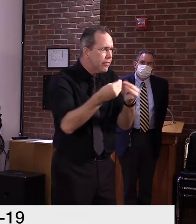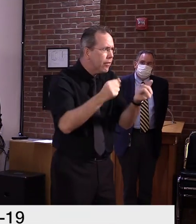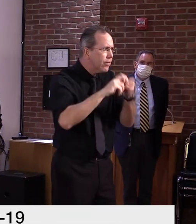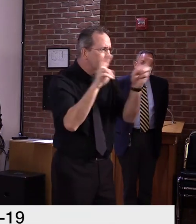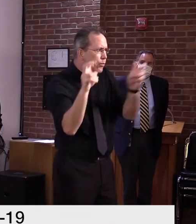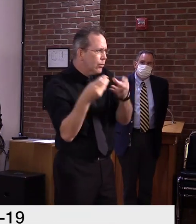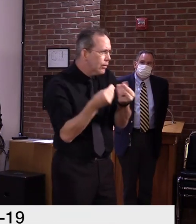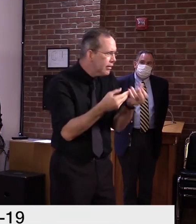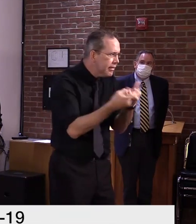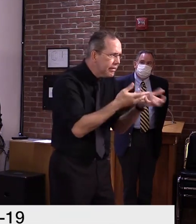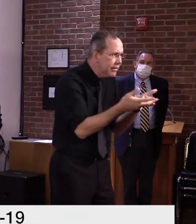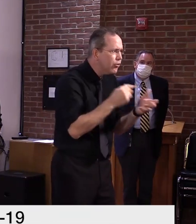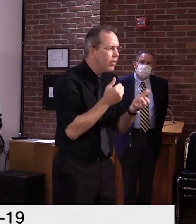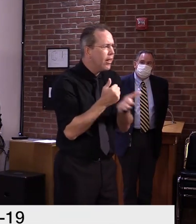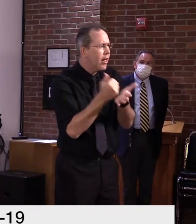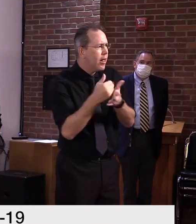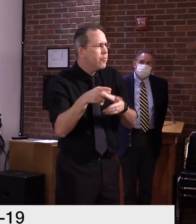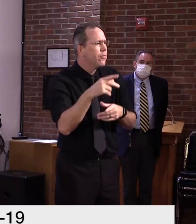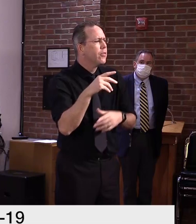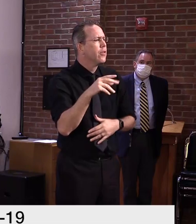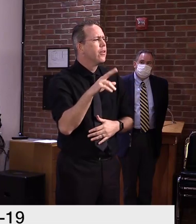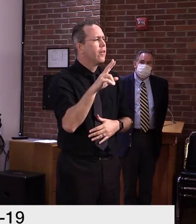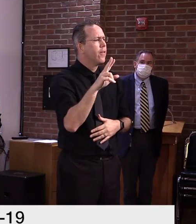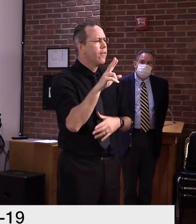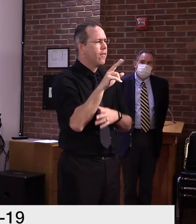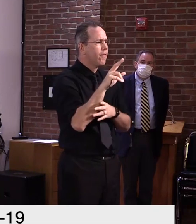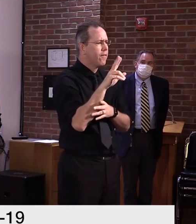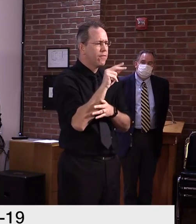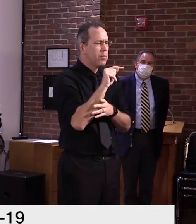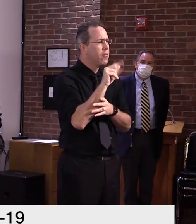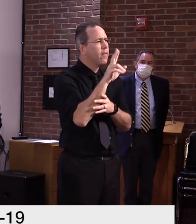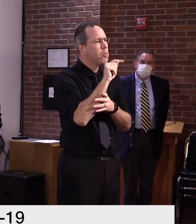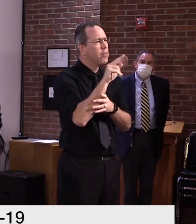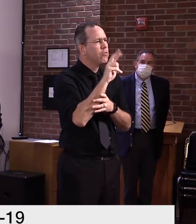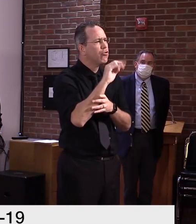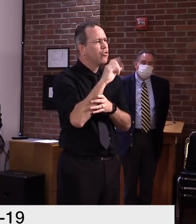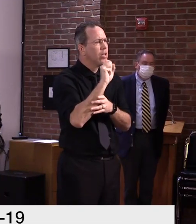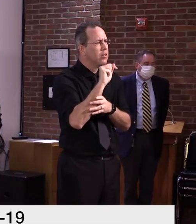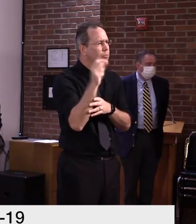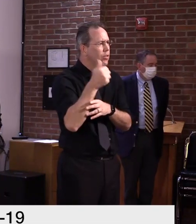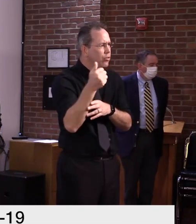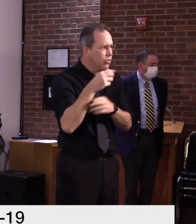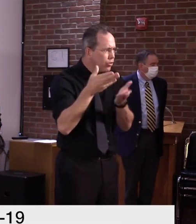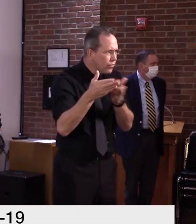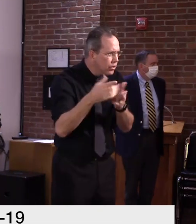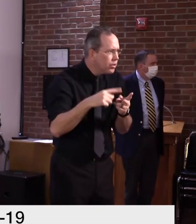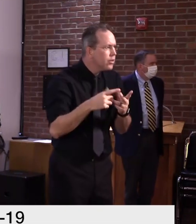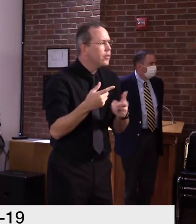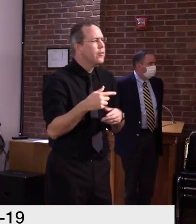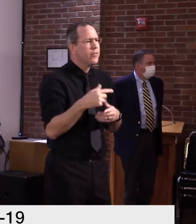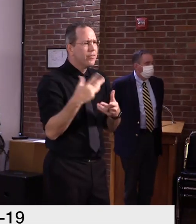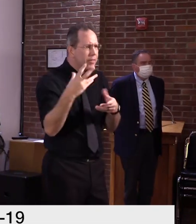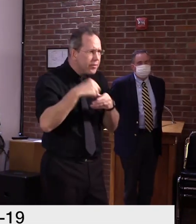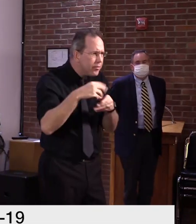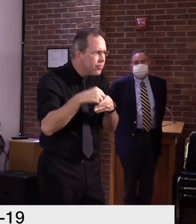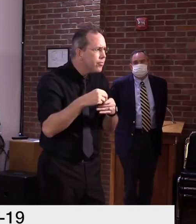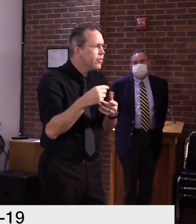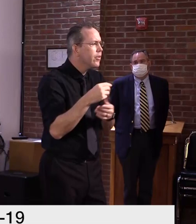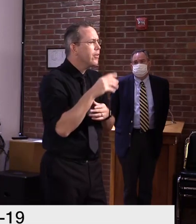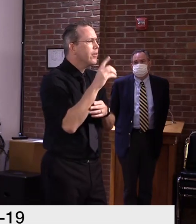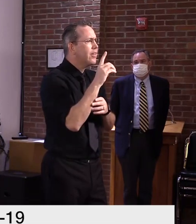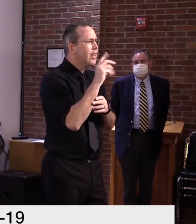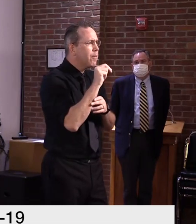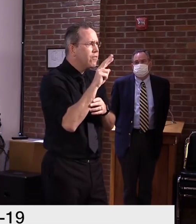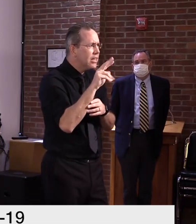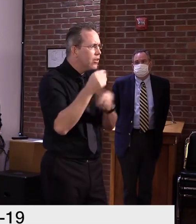it was the VTRANS or Department of Financial Regulation, Department of Motor Vehicle and Tax Department, and others